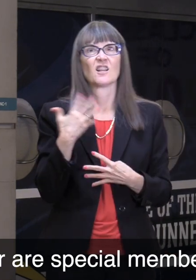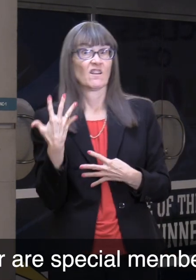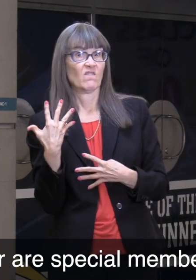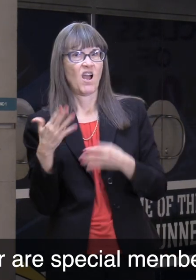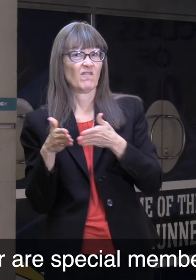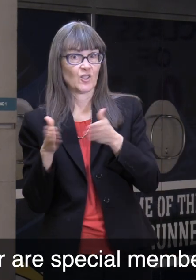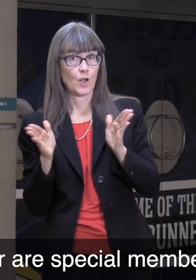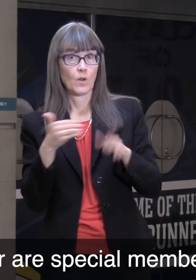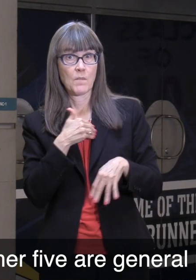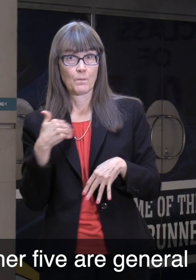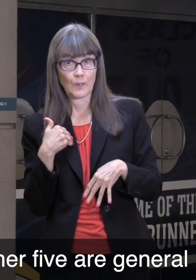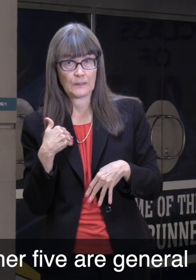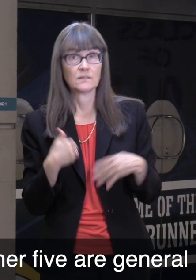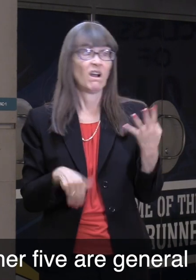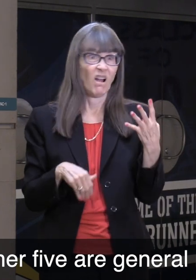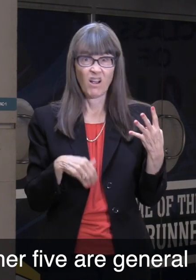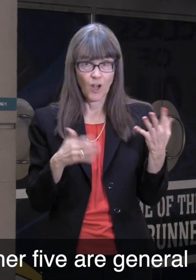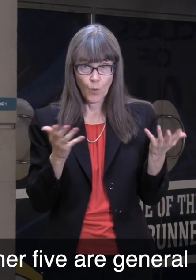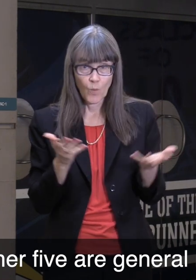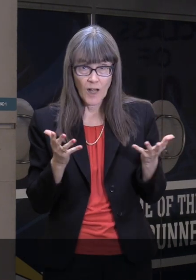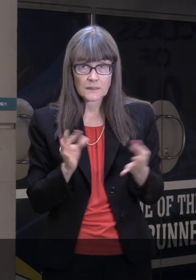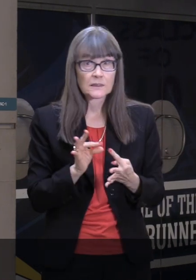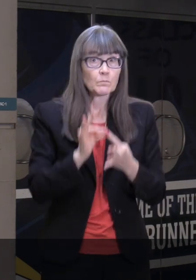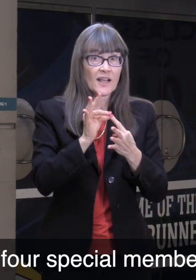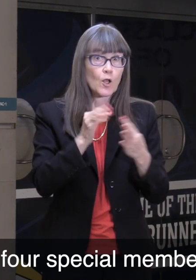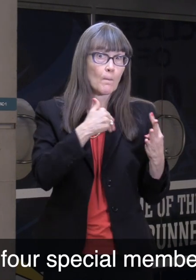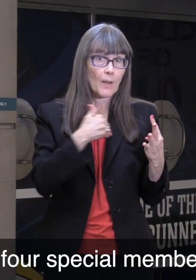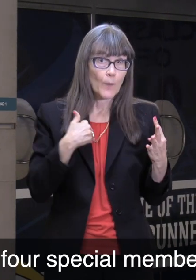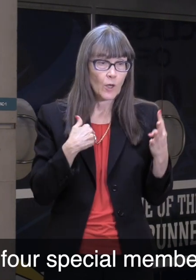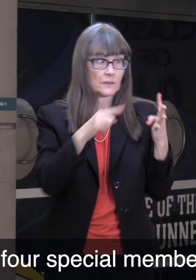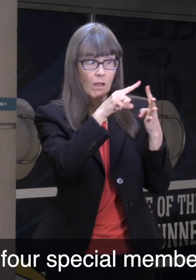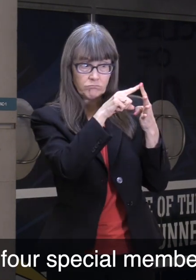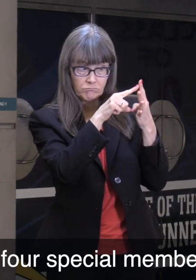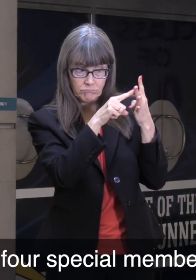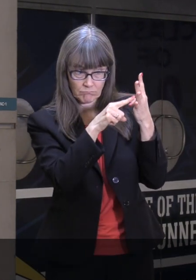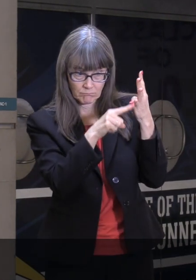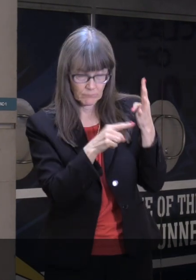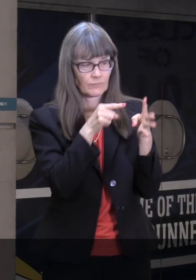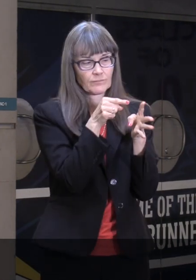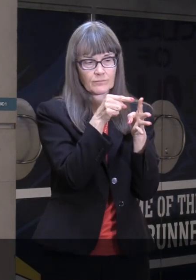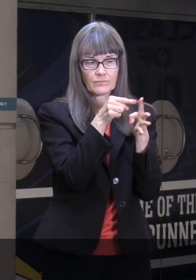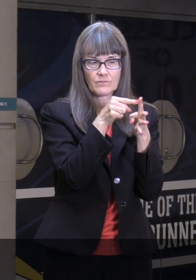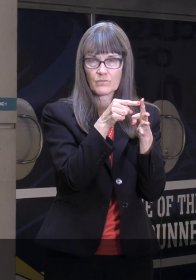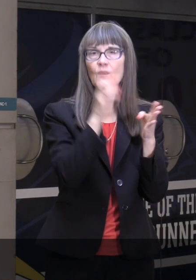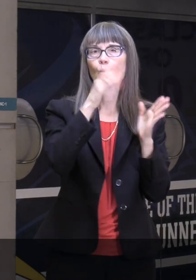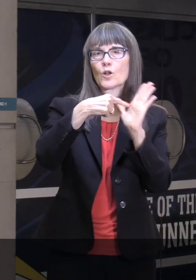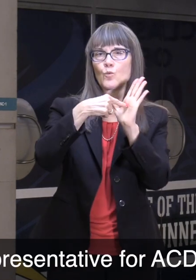special members and the other five are general members. Those four special members are a